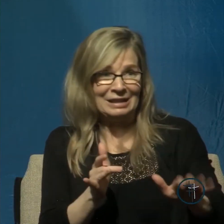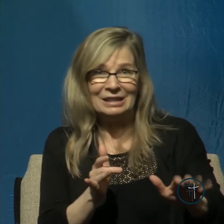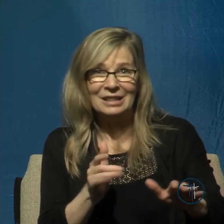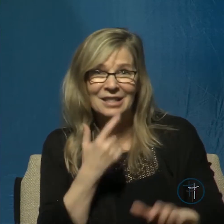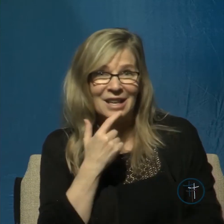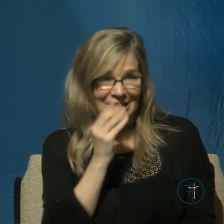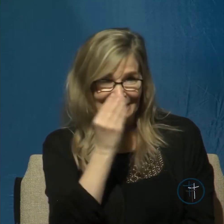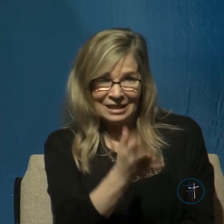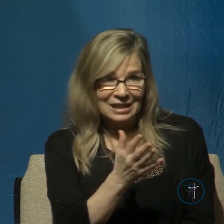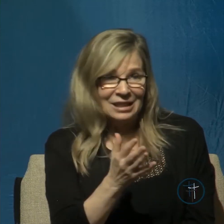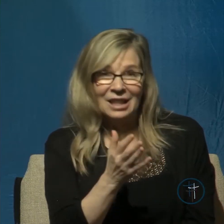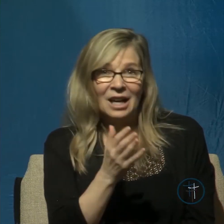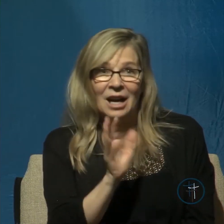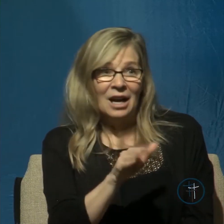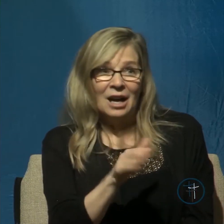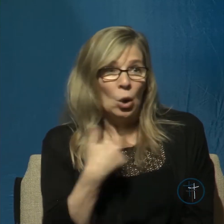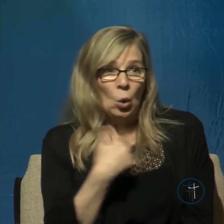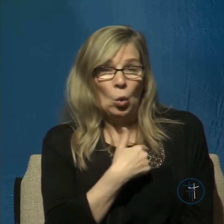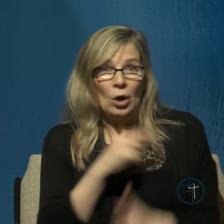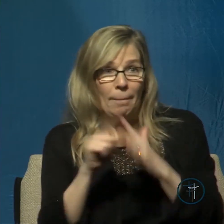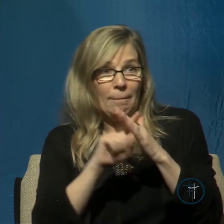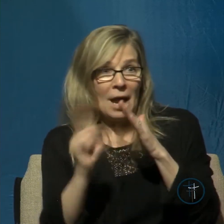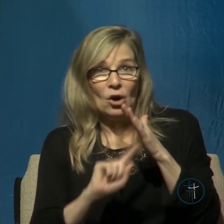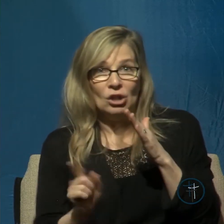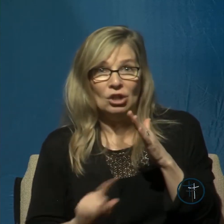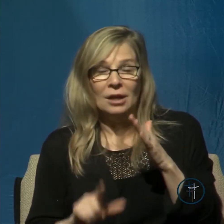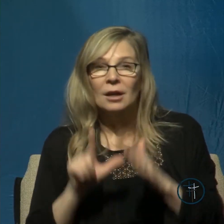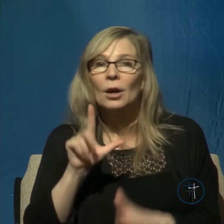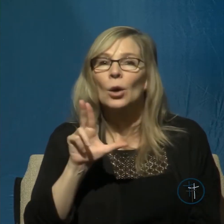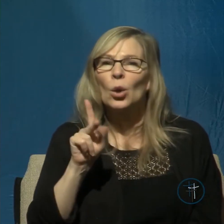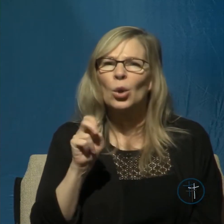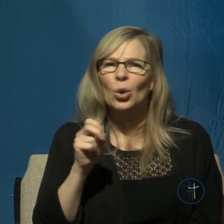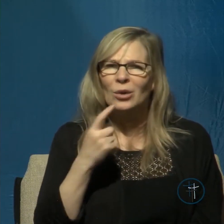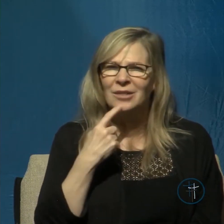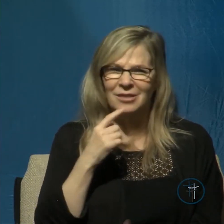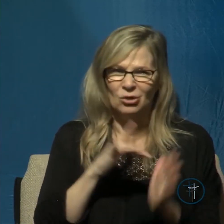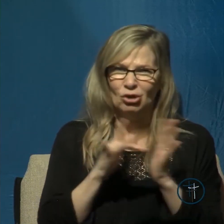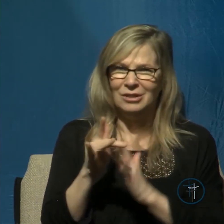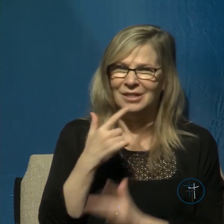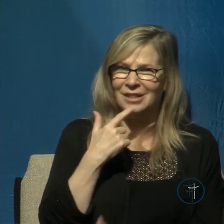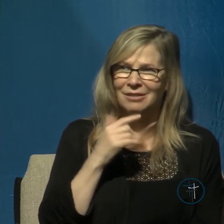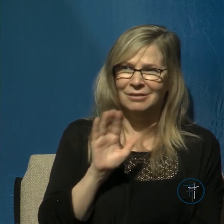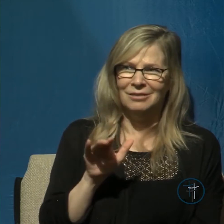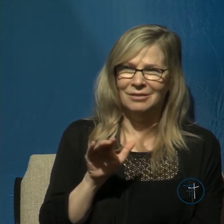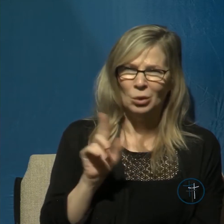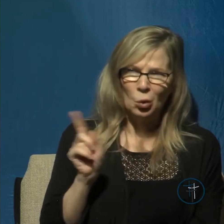him master master we're perishing Luke tells us that the Lord said to them where is your faith